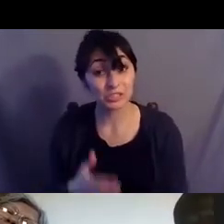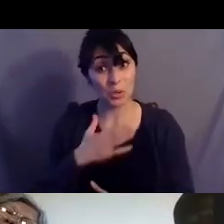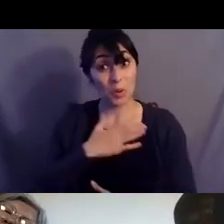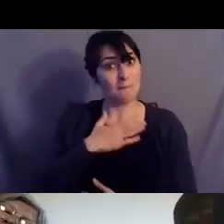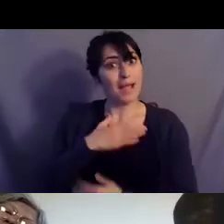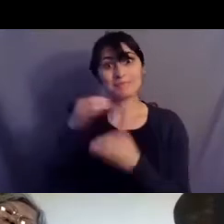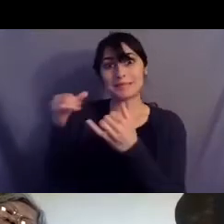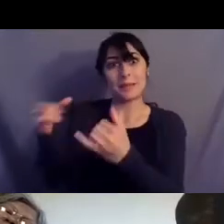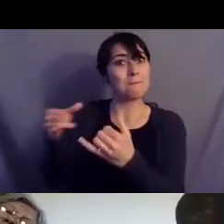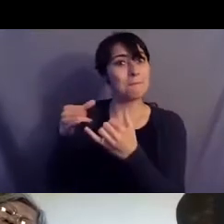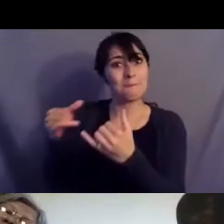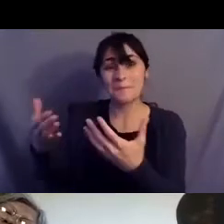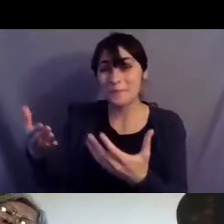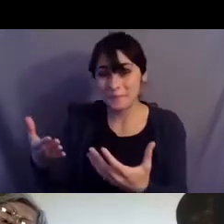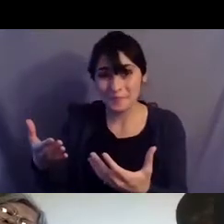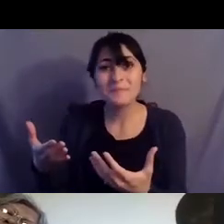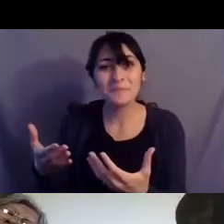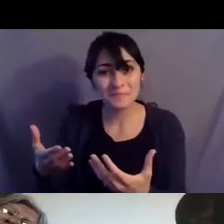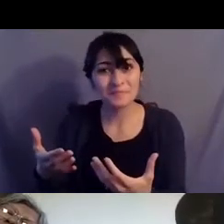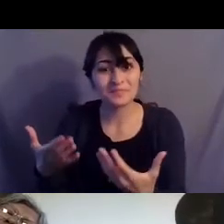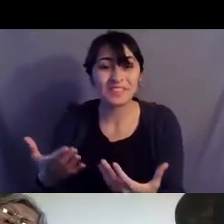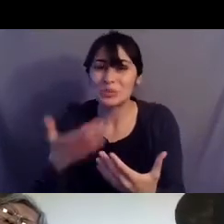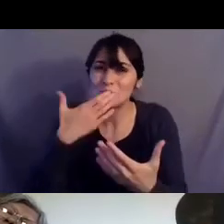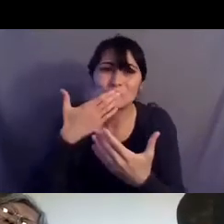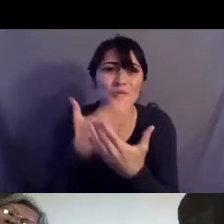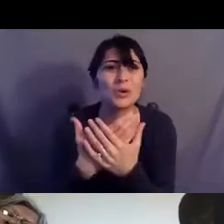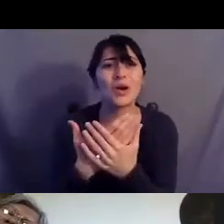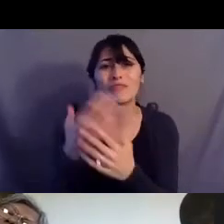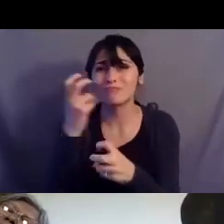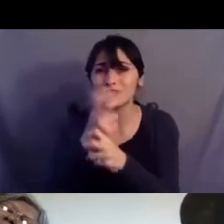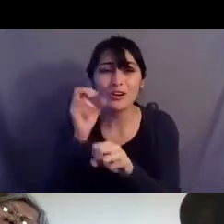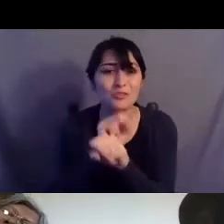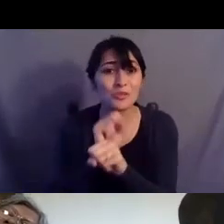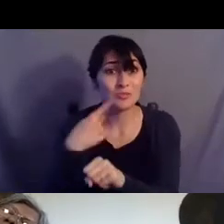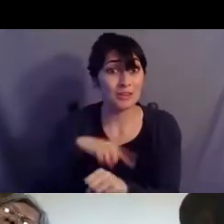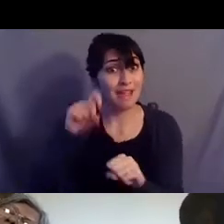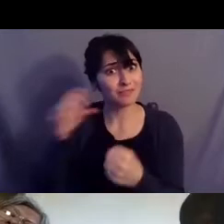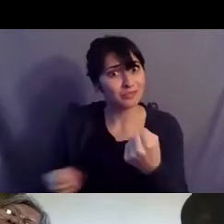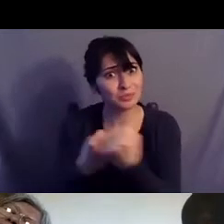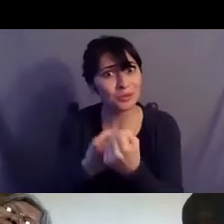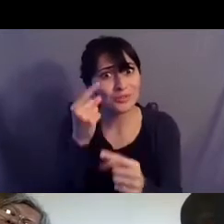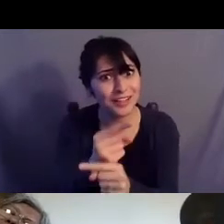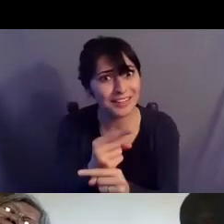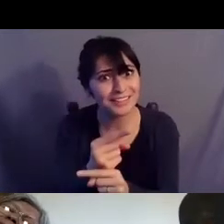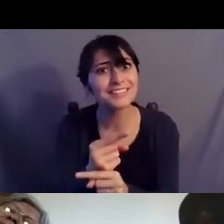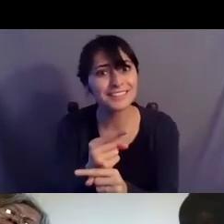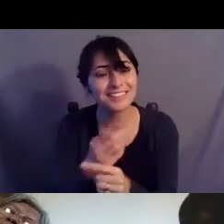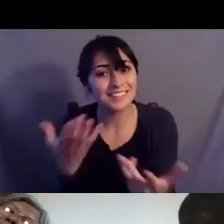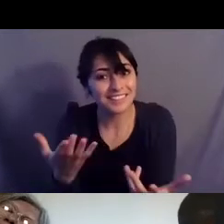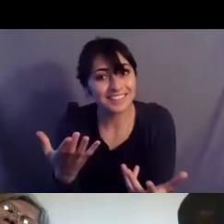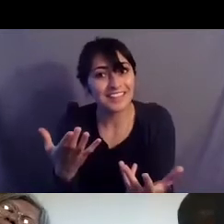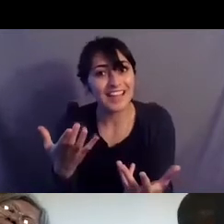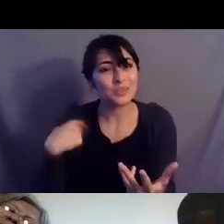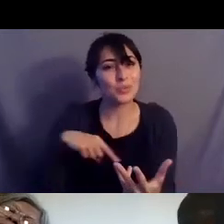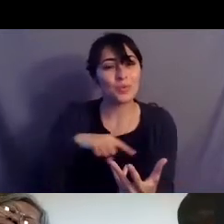same thing so you know it's good hard work and we gotta be there for them right and we planted that seed